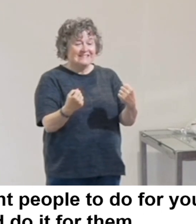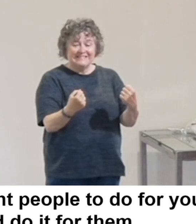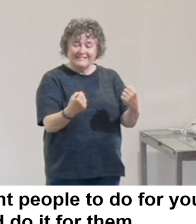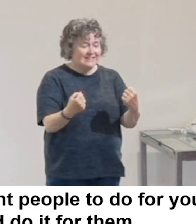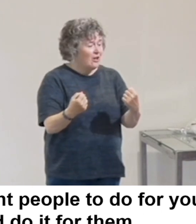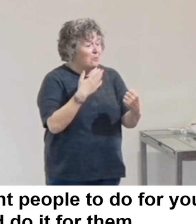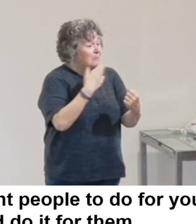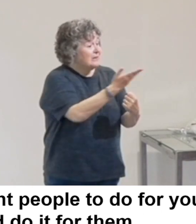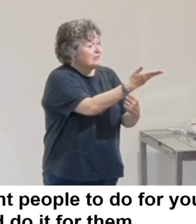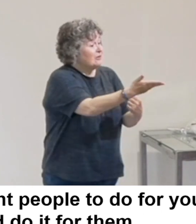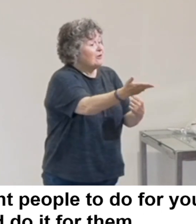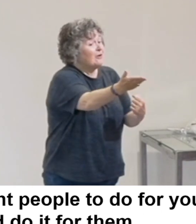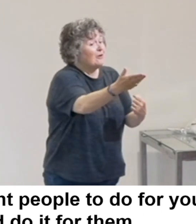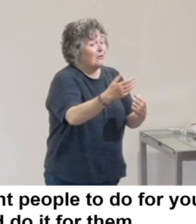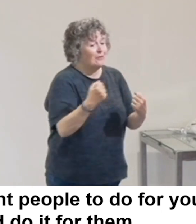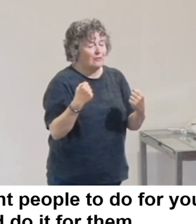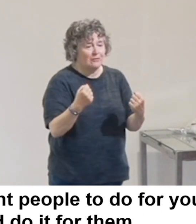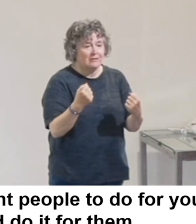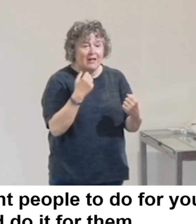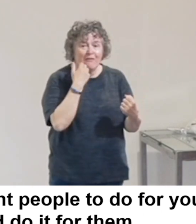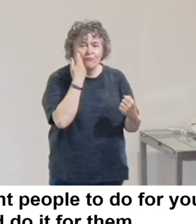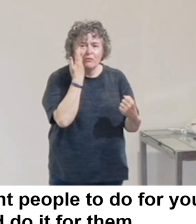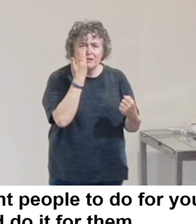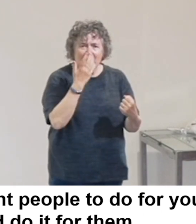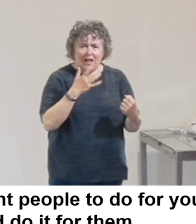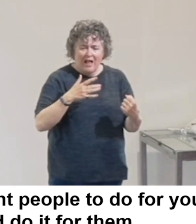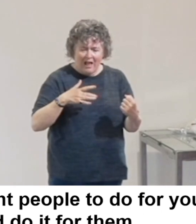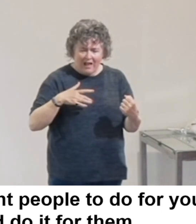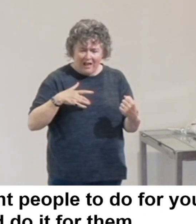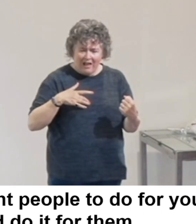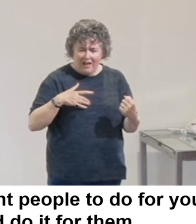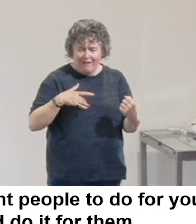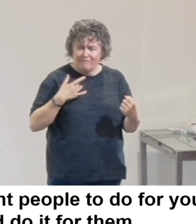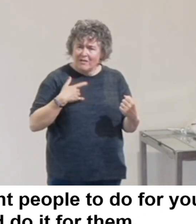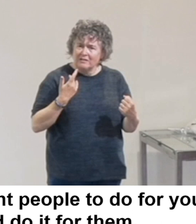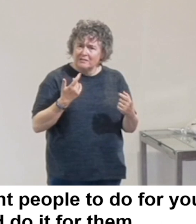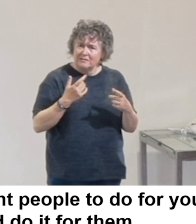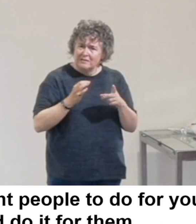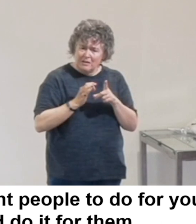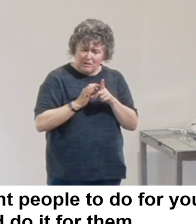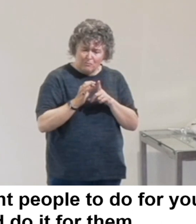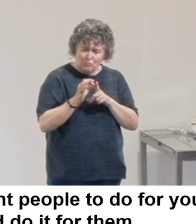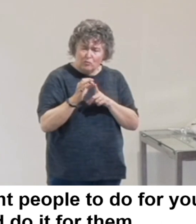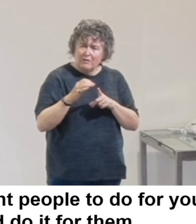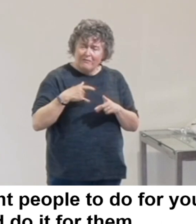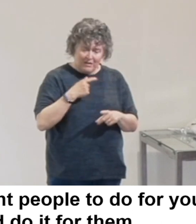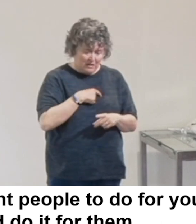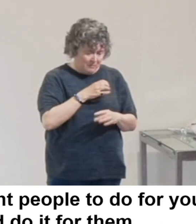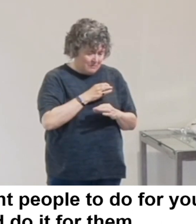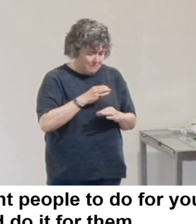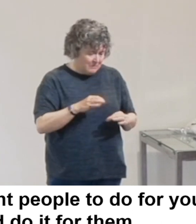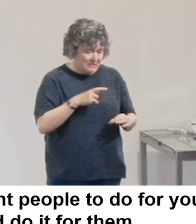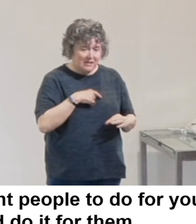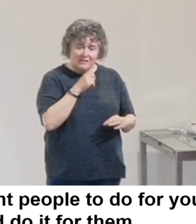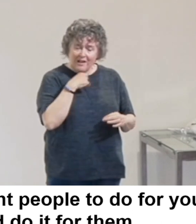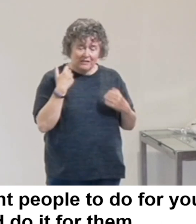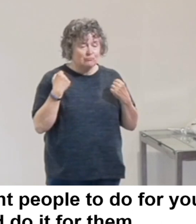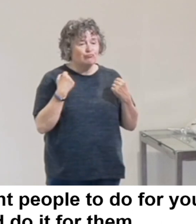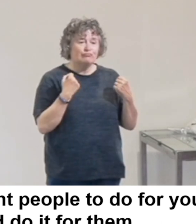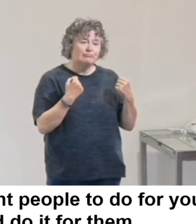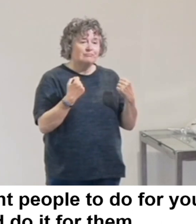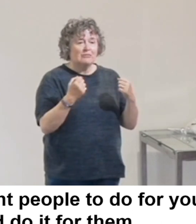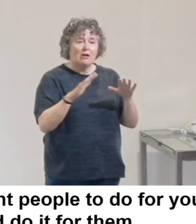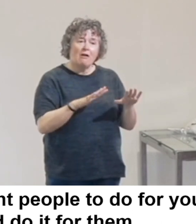day by day I could feel it changing and I honestly could feel a real peace in my heart. felt as if actually yeah this is nice. It's a lot